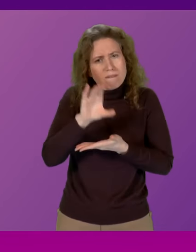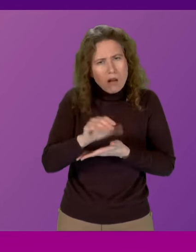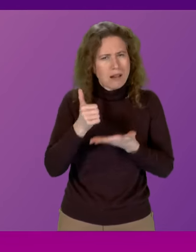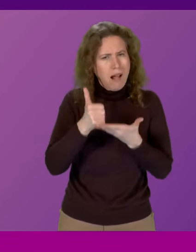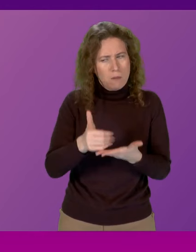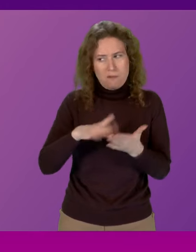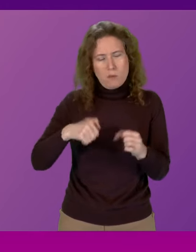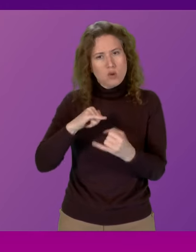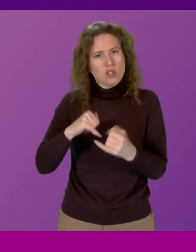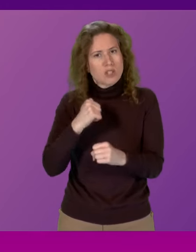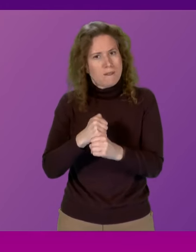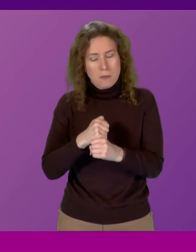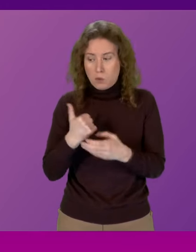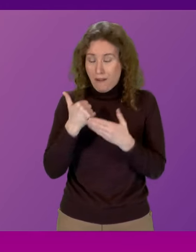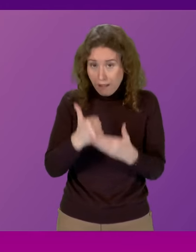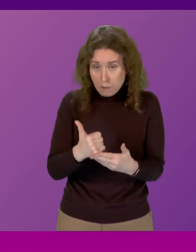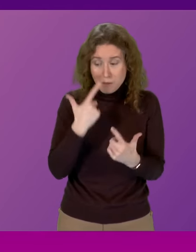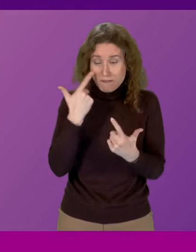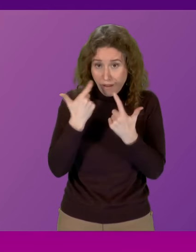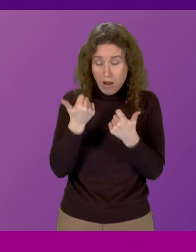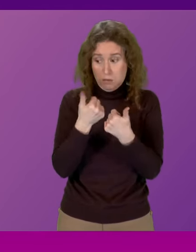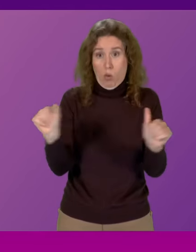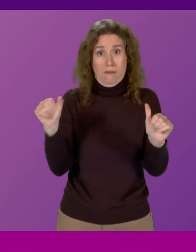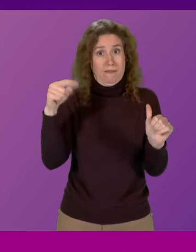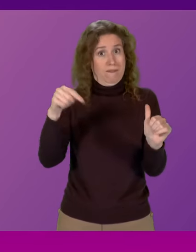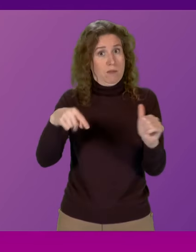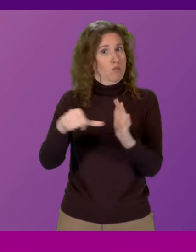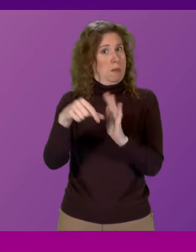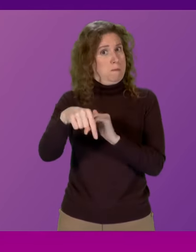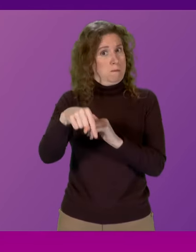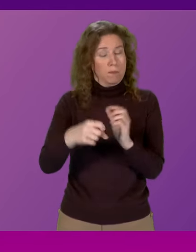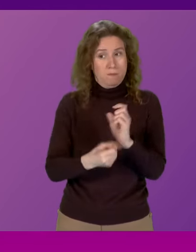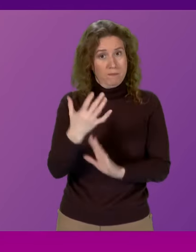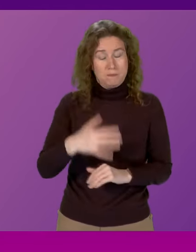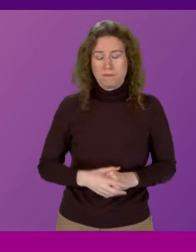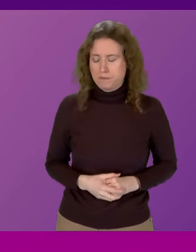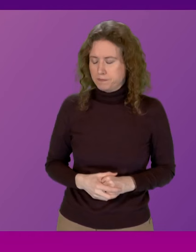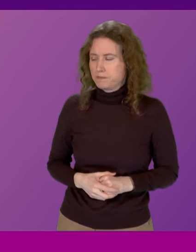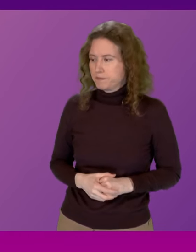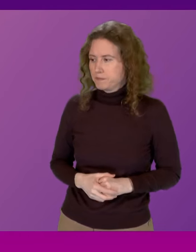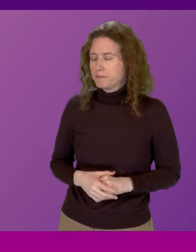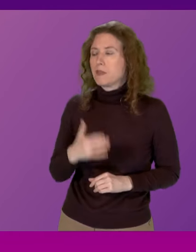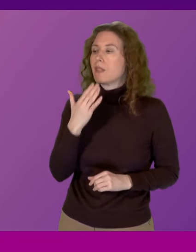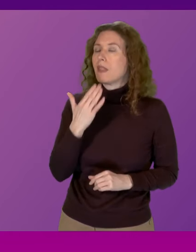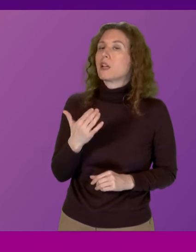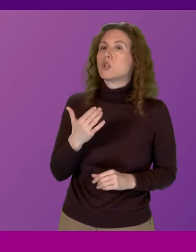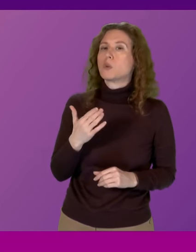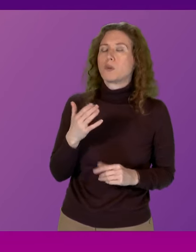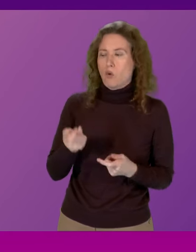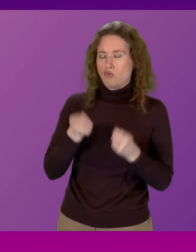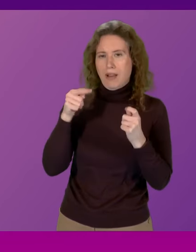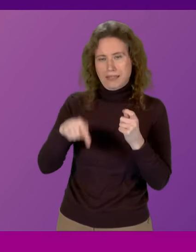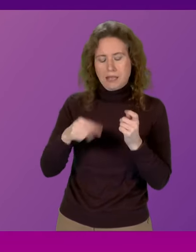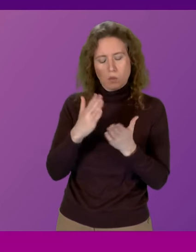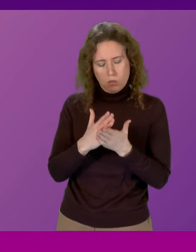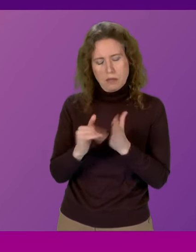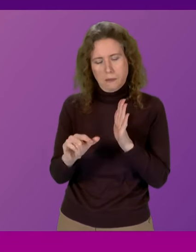can the Scottish Government provide to help find a speedy resolution First Minister I thank Sharon Dowie for raising what is an important